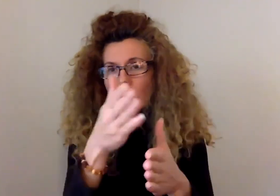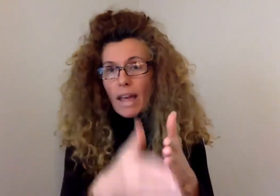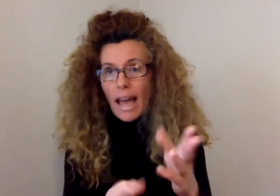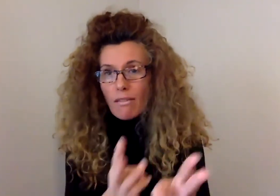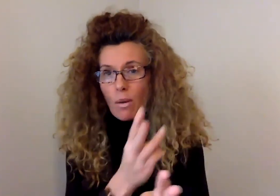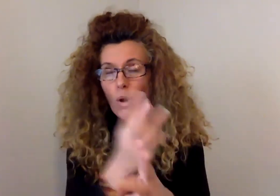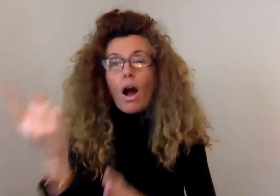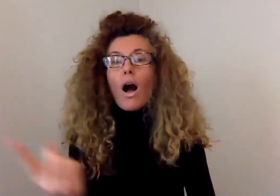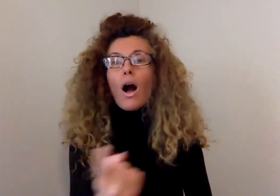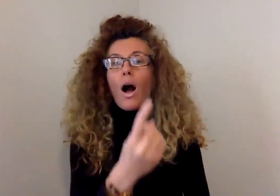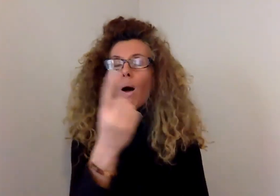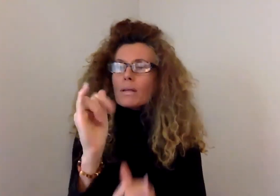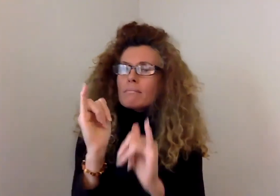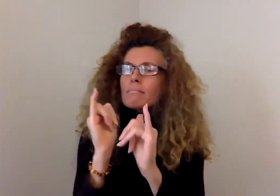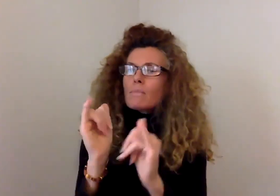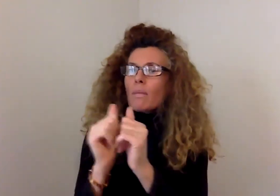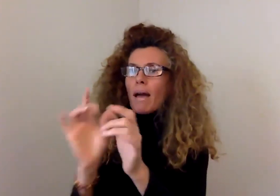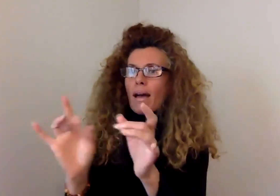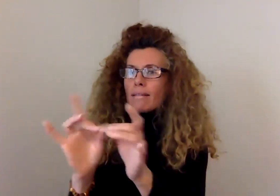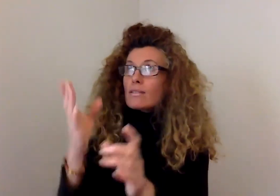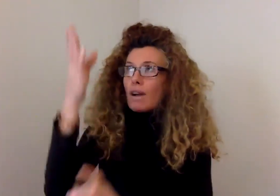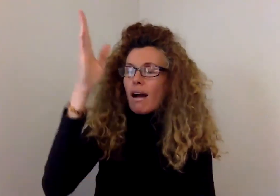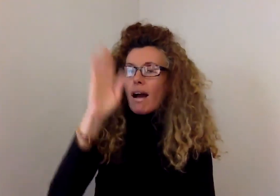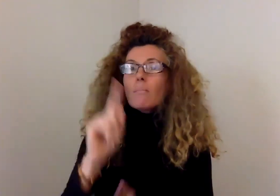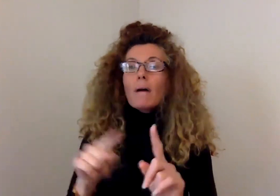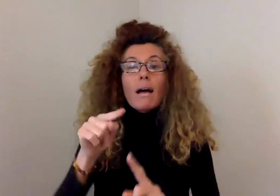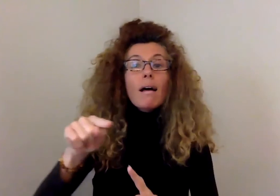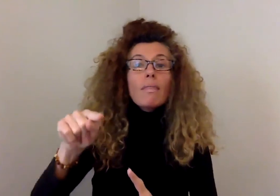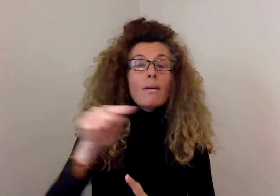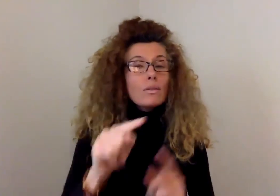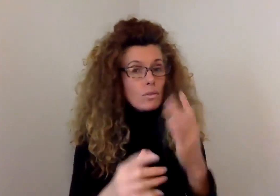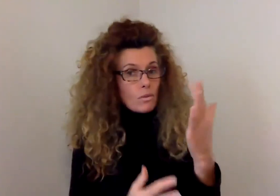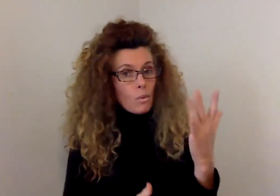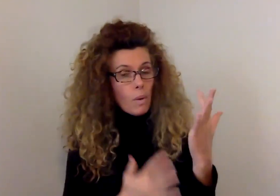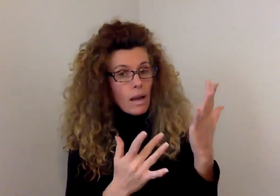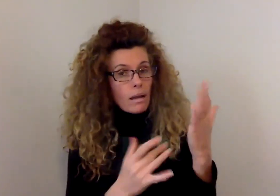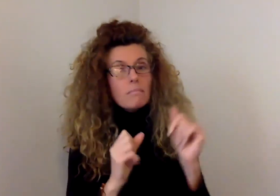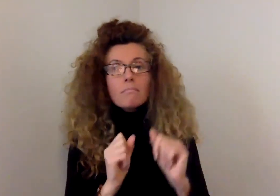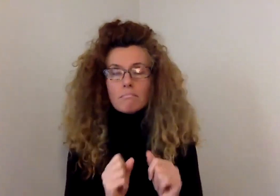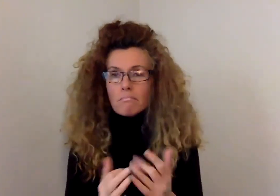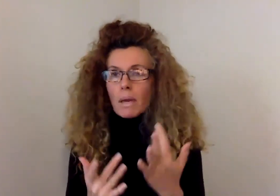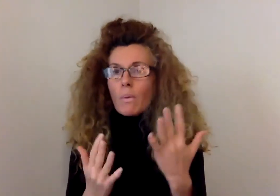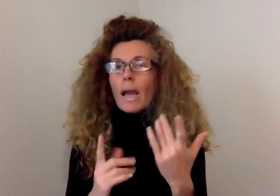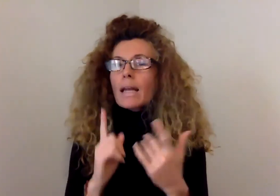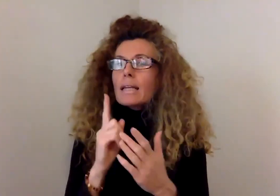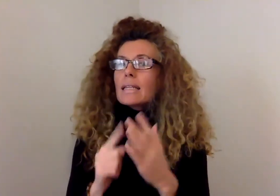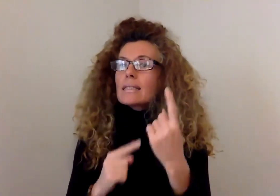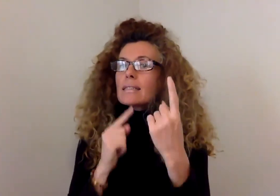always so with the message of God. But those who wait may wait. It is their destiny to wait,